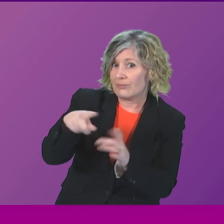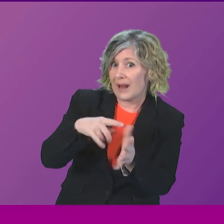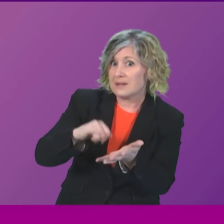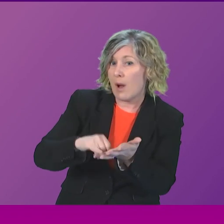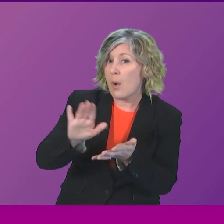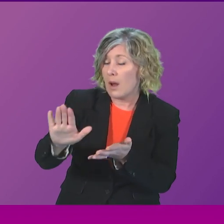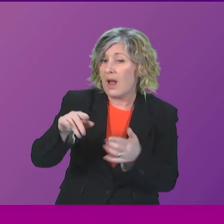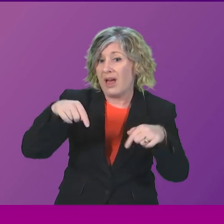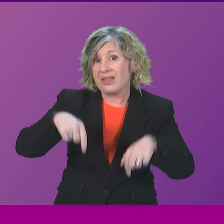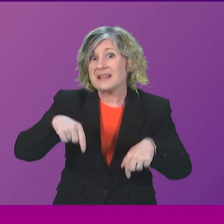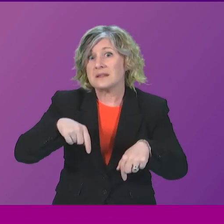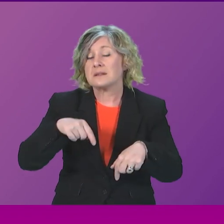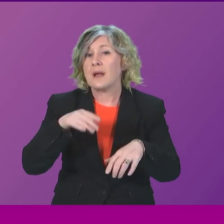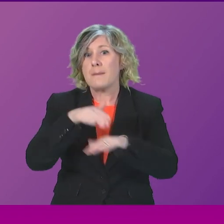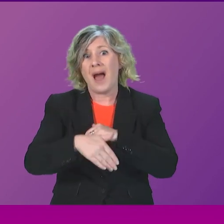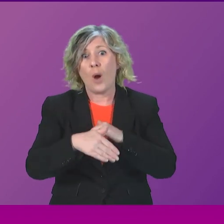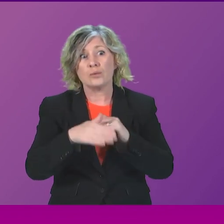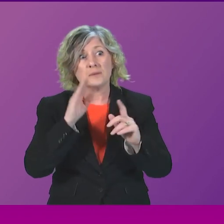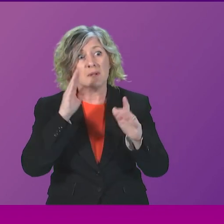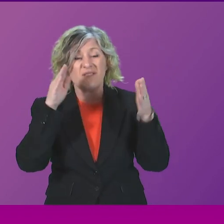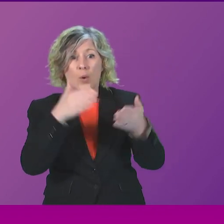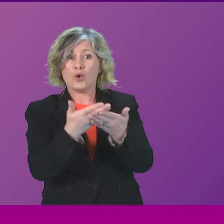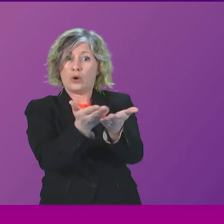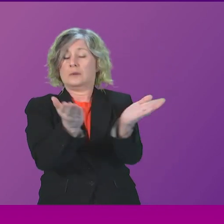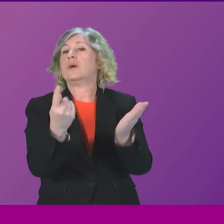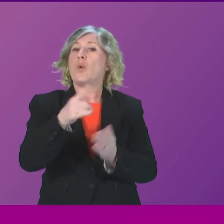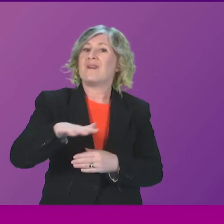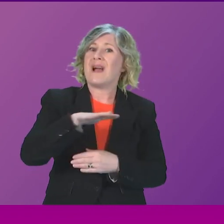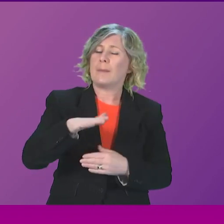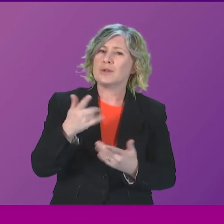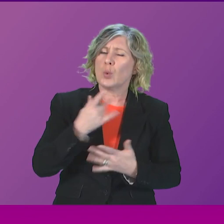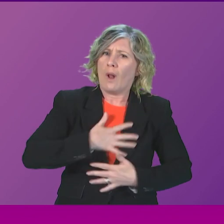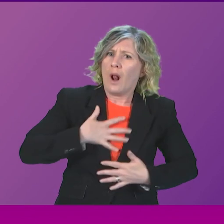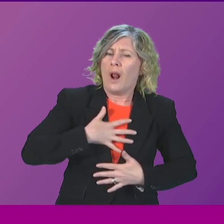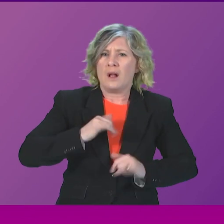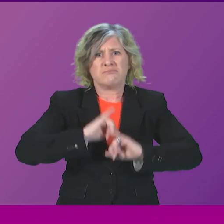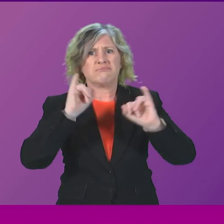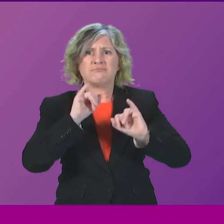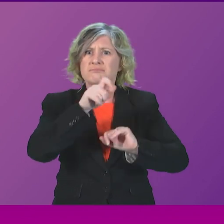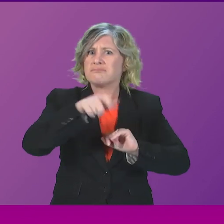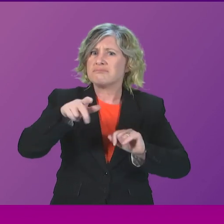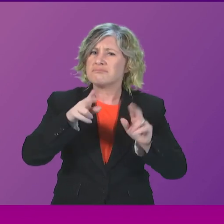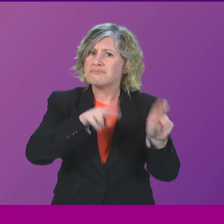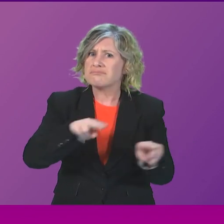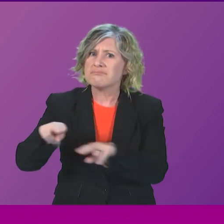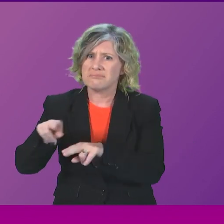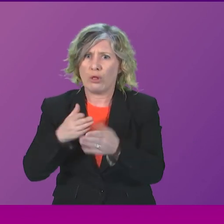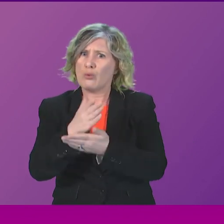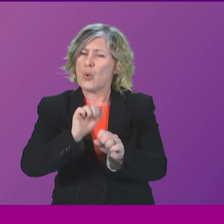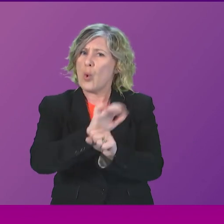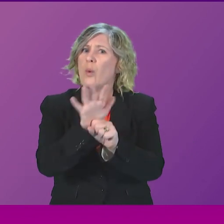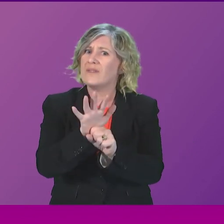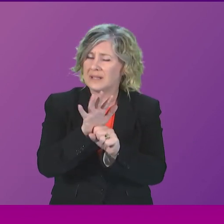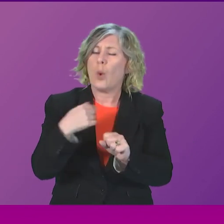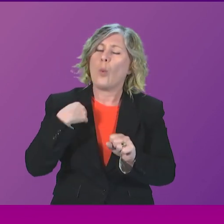absolutely about the bereaved families. That's why the government has met with the families who have been bereaved by COVID. We